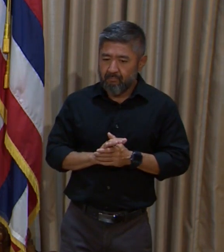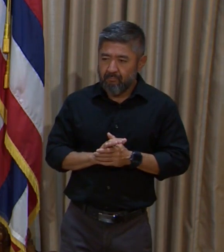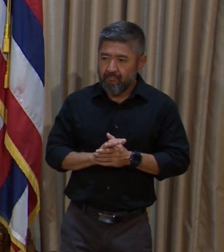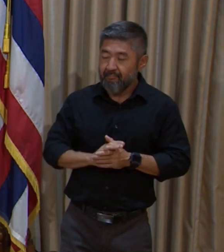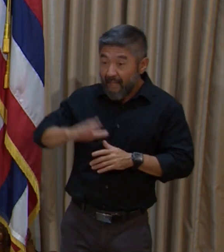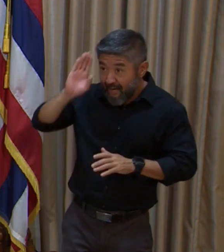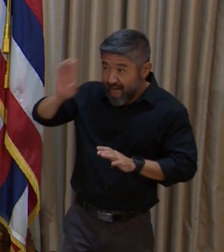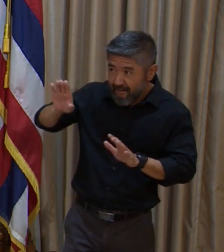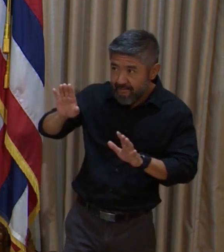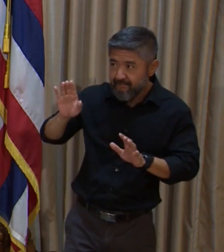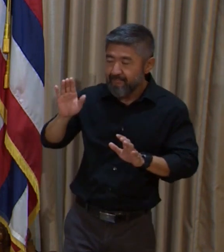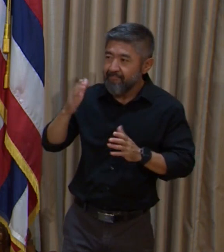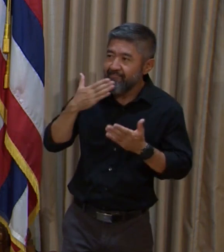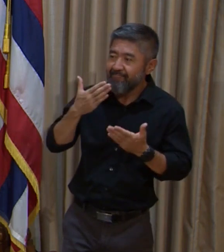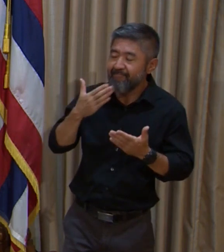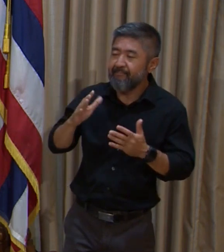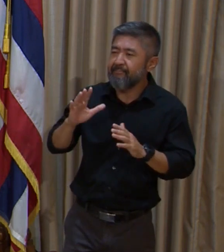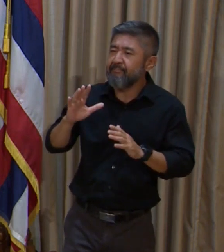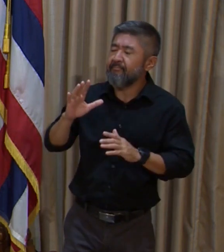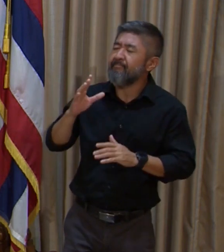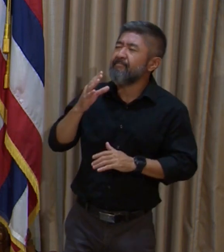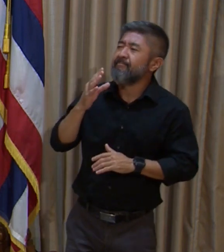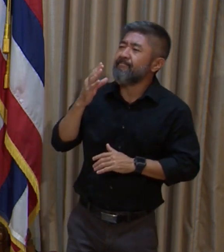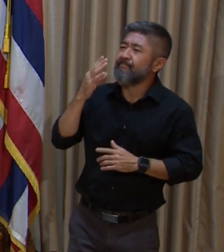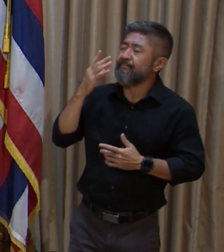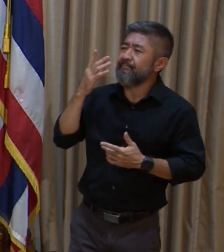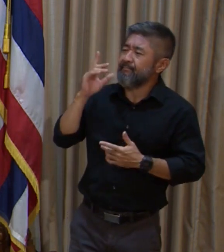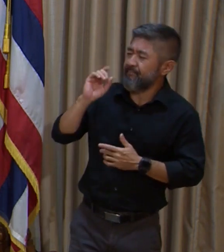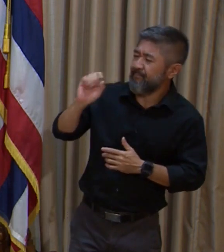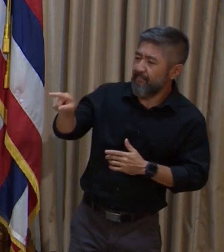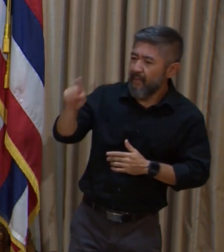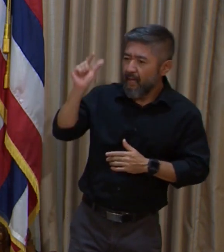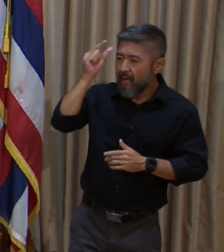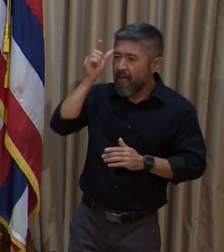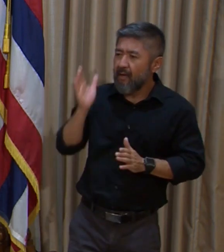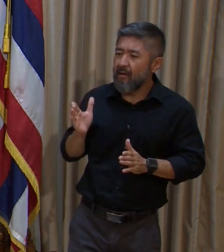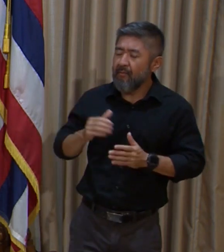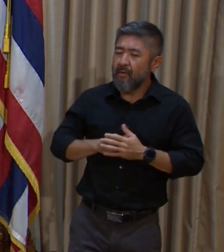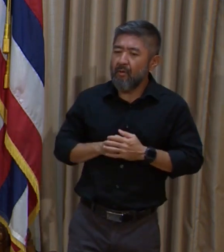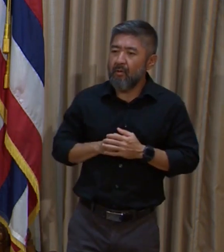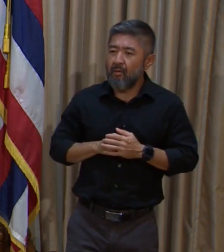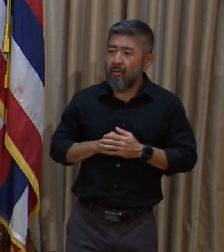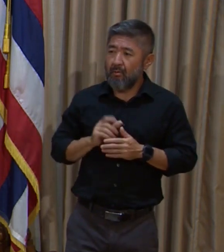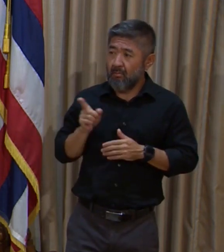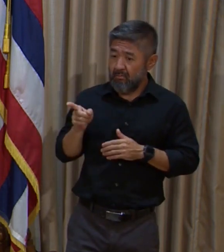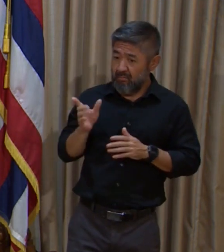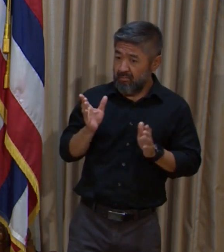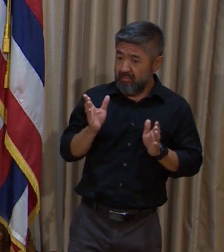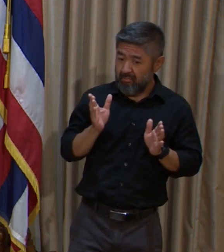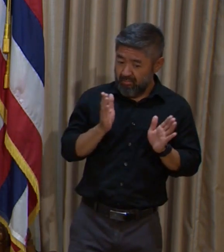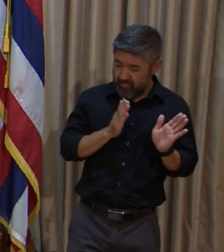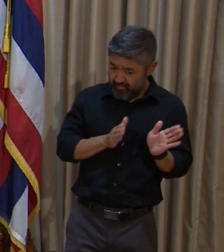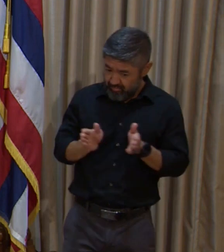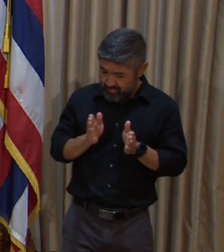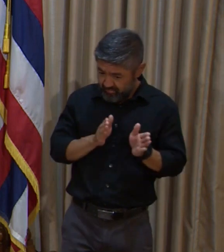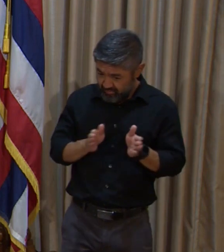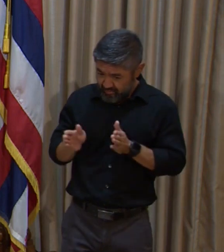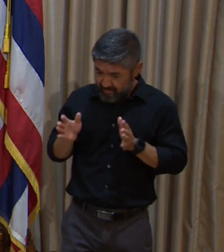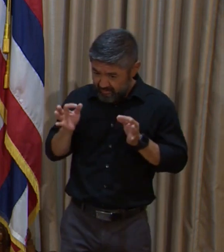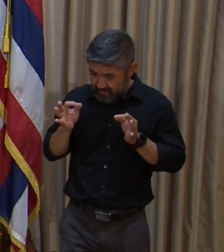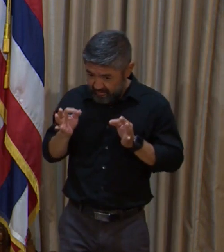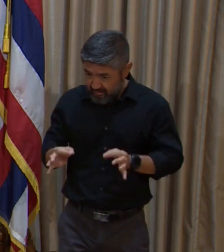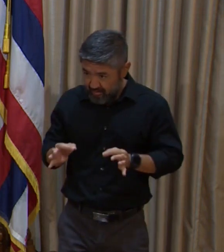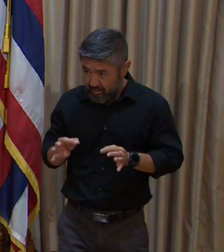Hi. Yes. Thank you. I was wondering, Governor, are you planning these cuts with the assumption that Hawaii